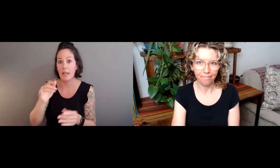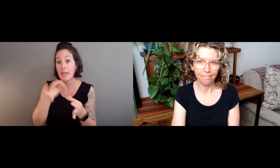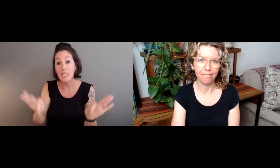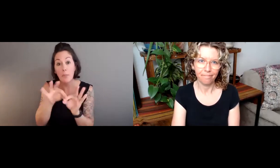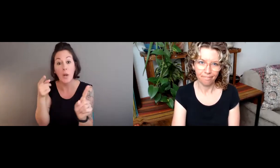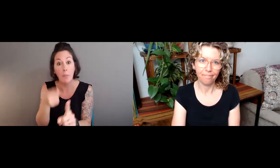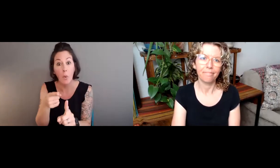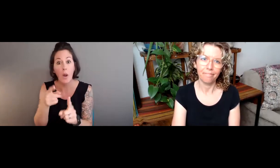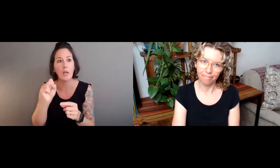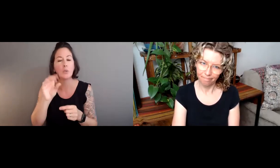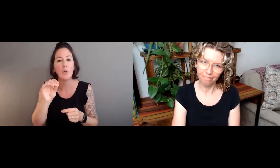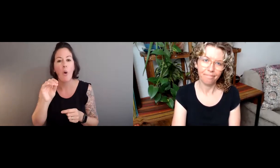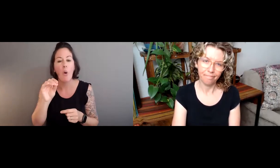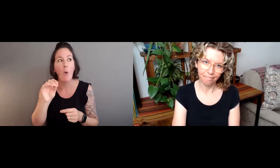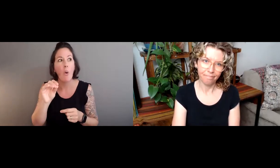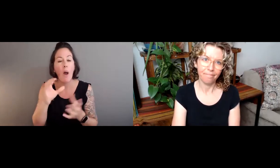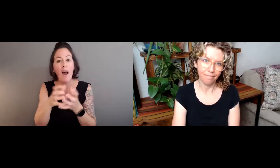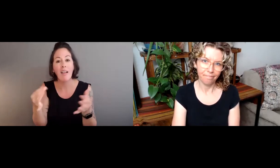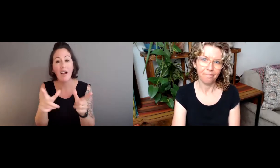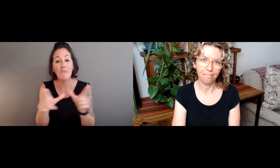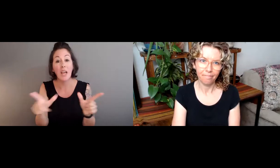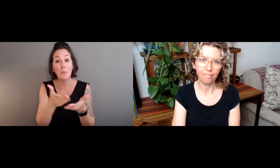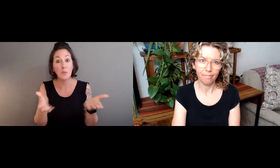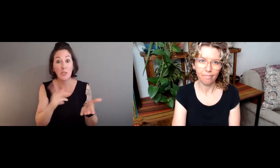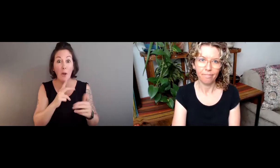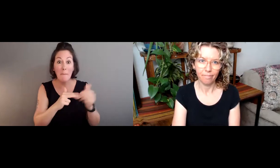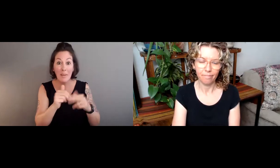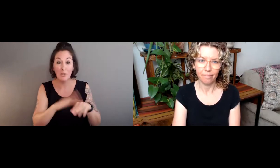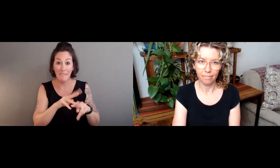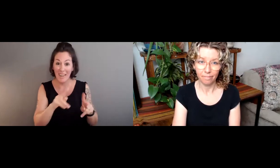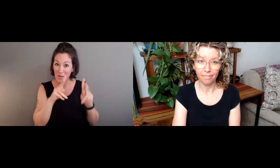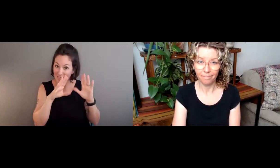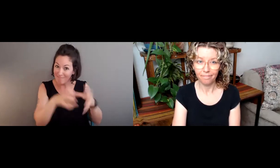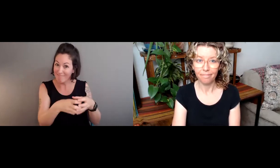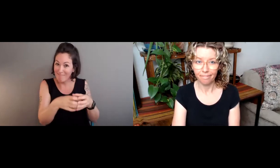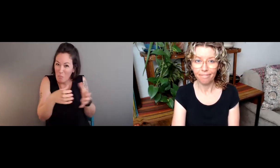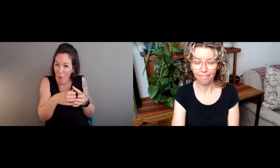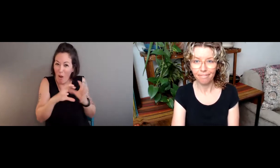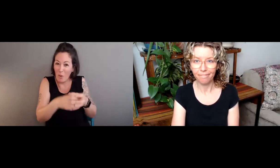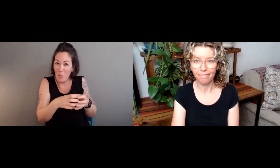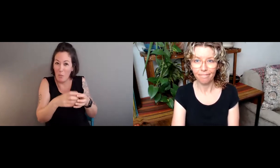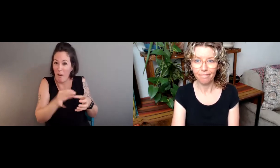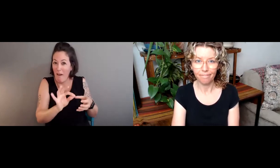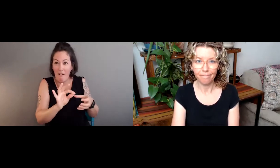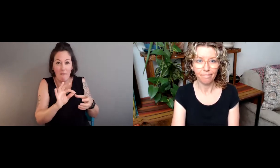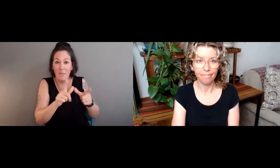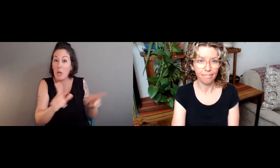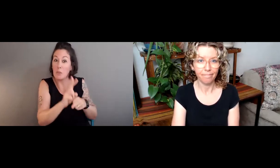I see somebody in the chat mentioned that that's an important point about right now we're documenting visual ASL,